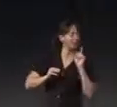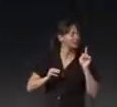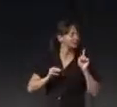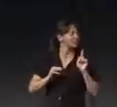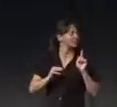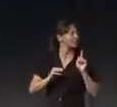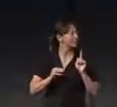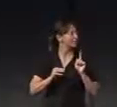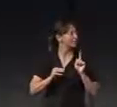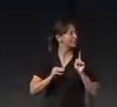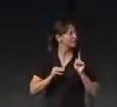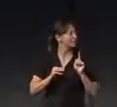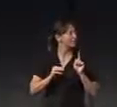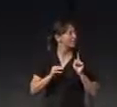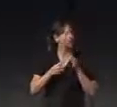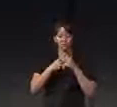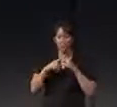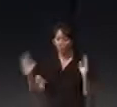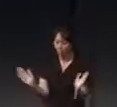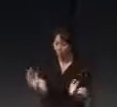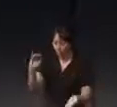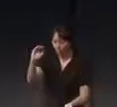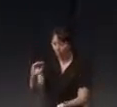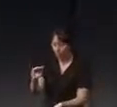Here we are blowing up air inside.